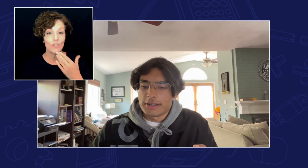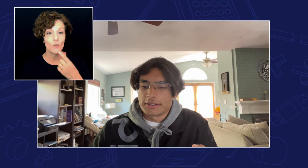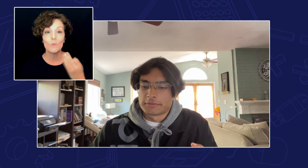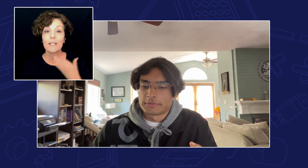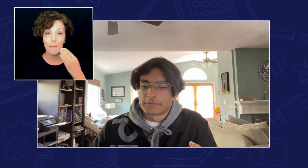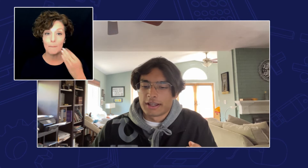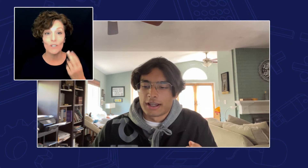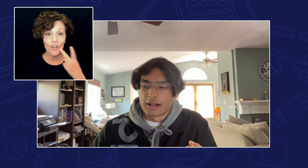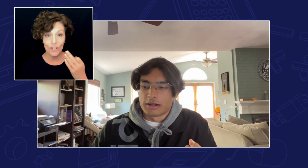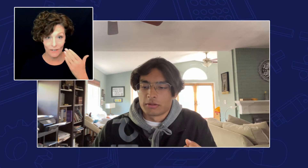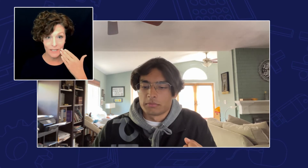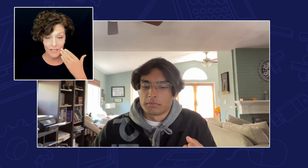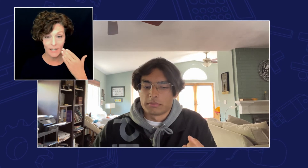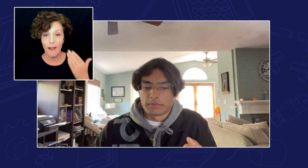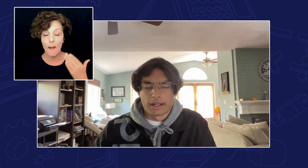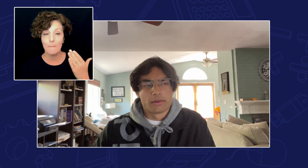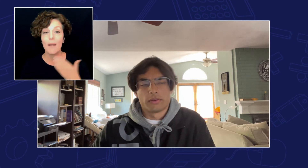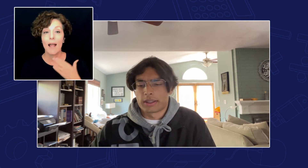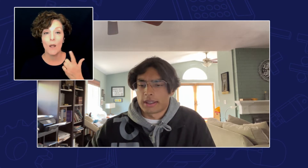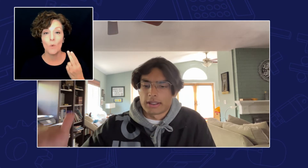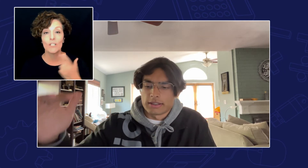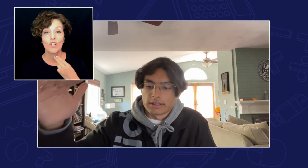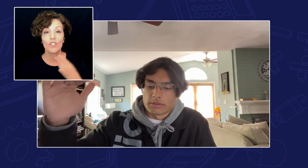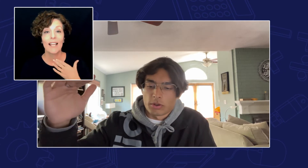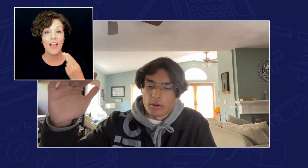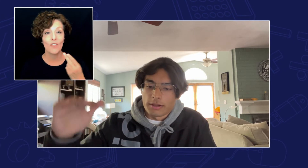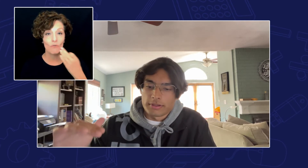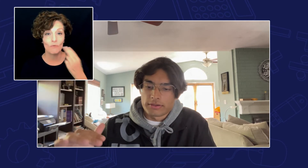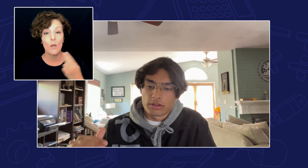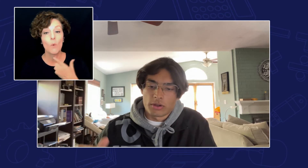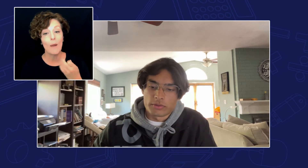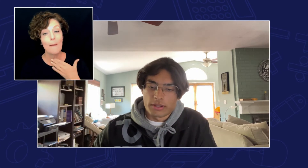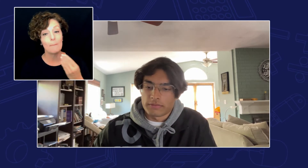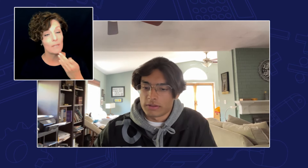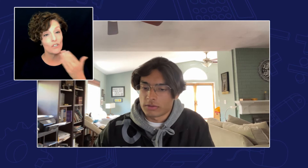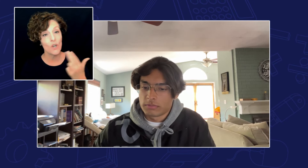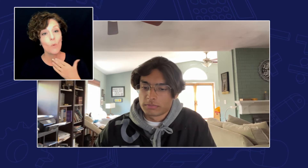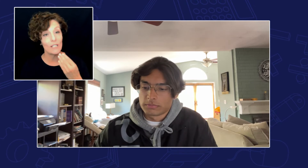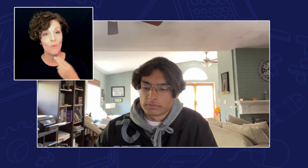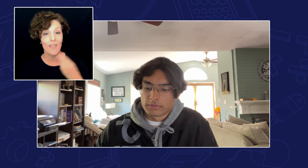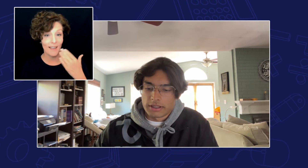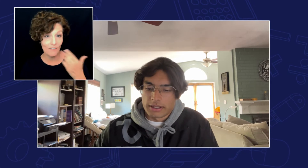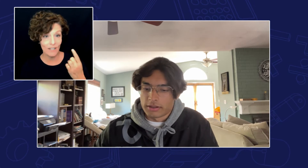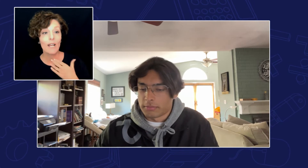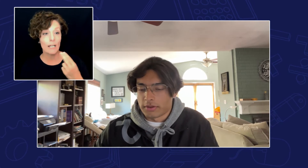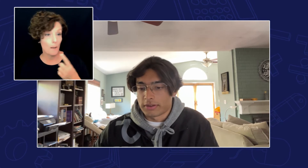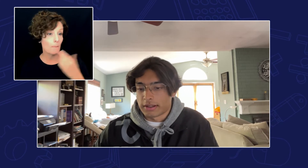um and I was looking at the requirements to go into that field and computer science